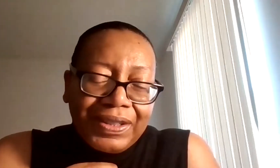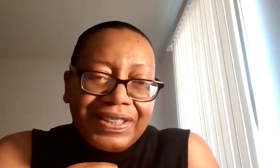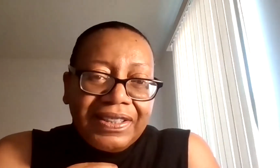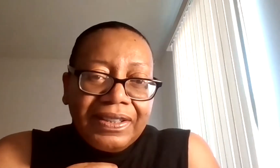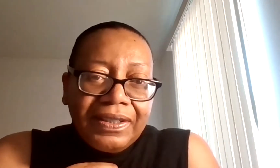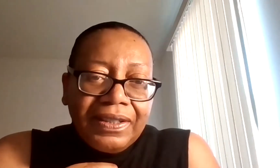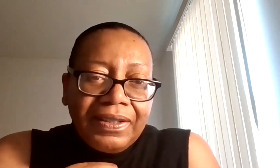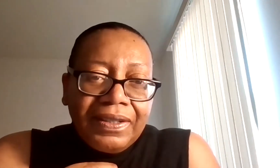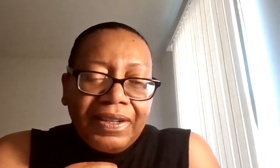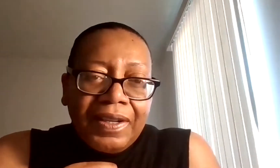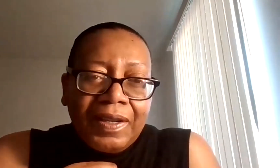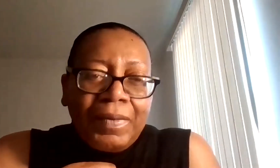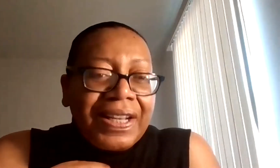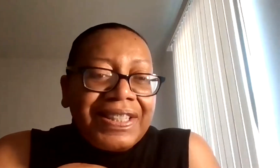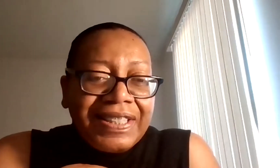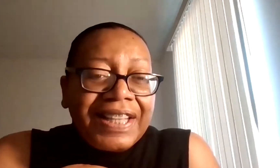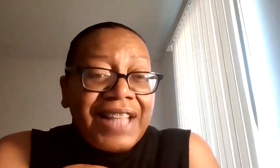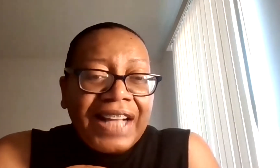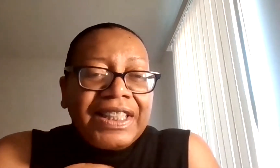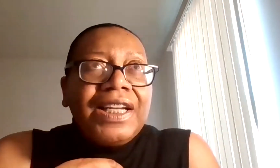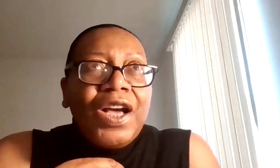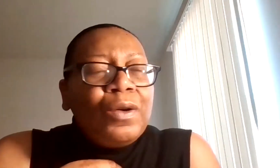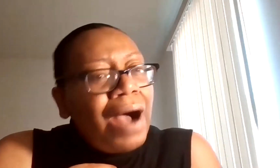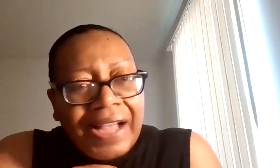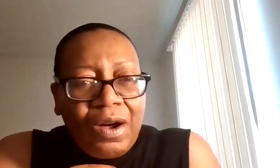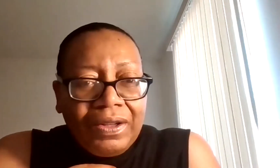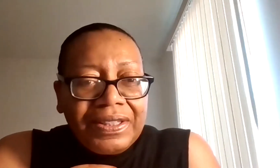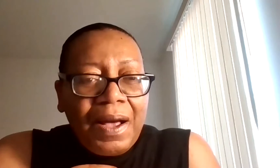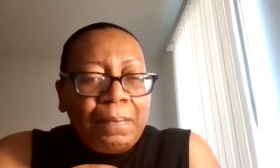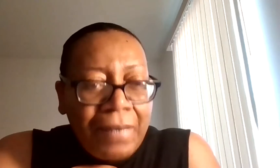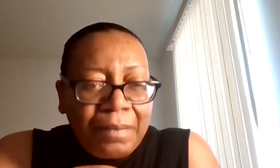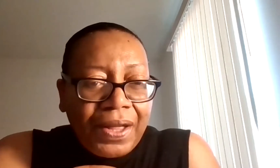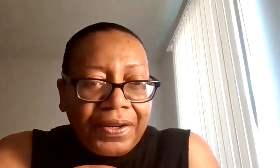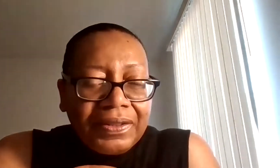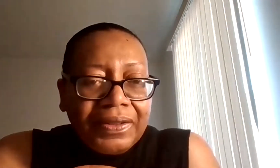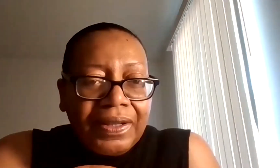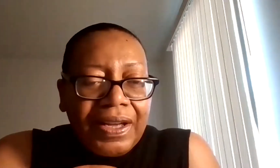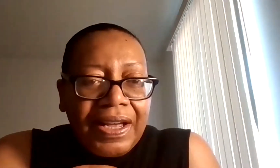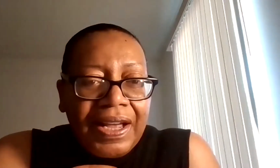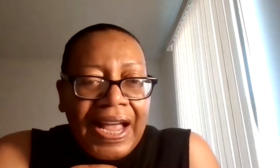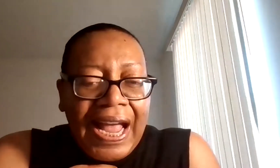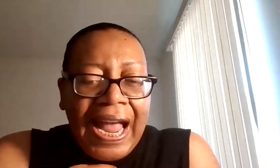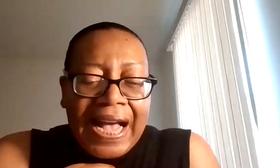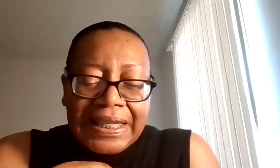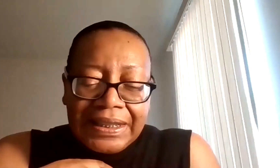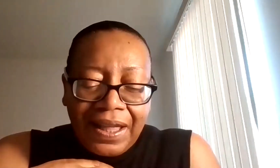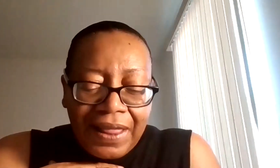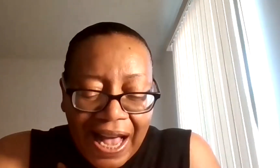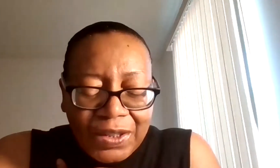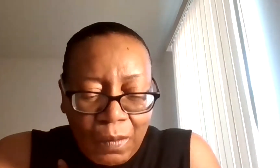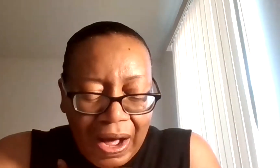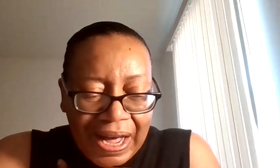heart. Because that's exactly who I called my mother. And